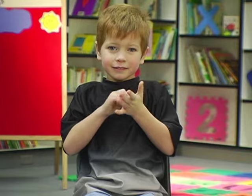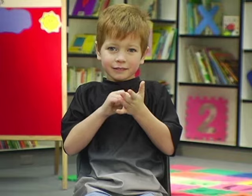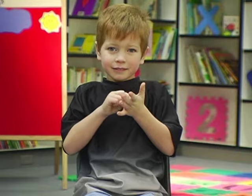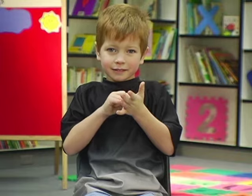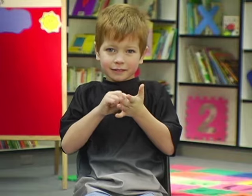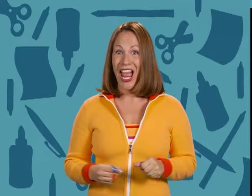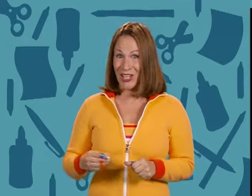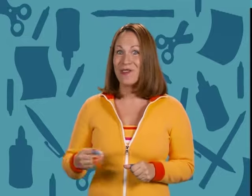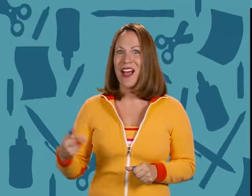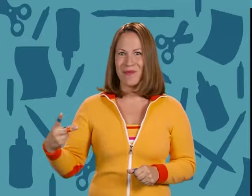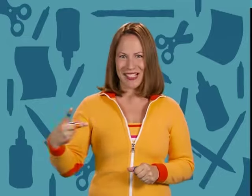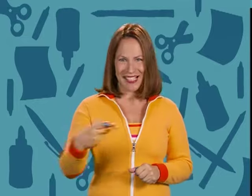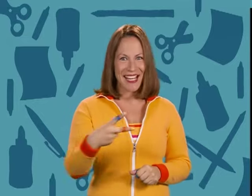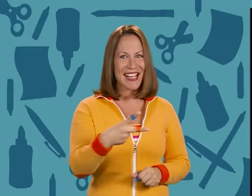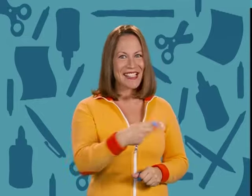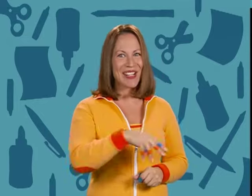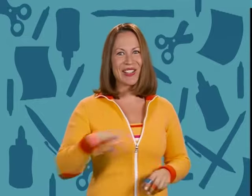You've got my scissors.